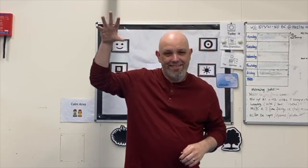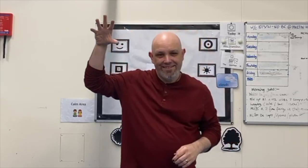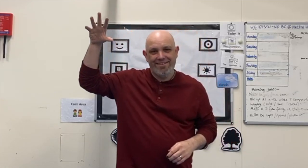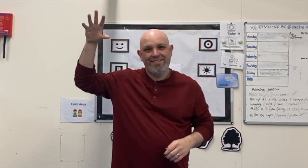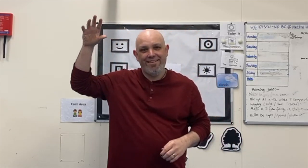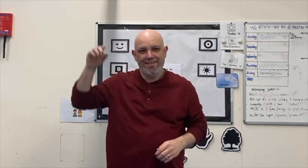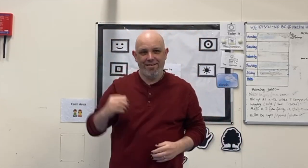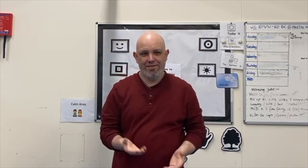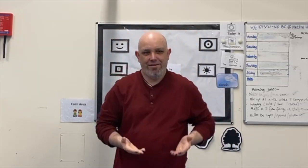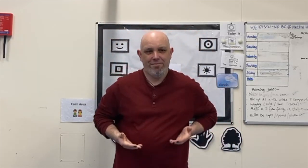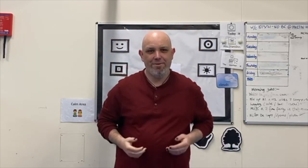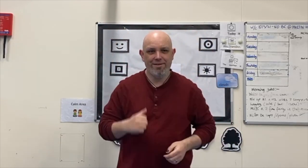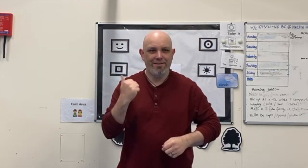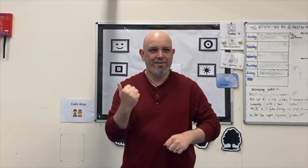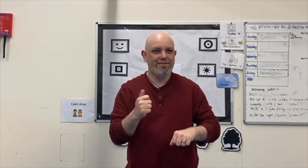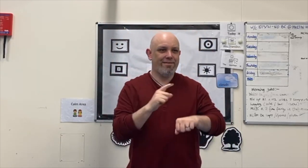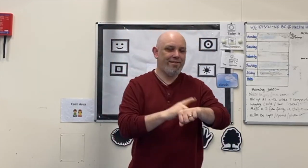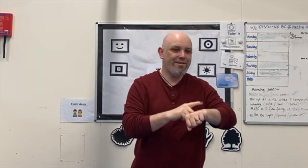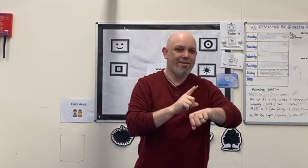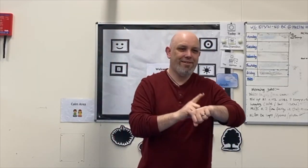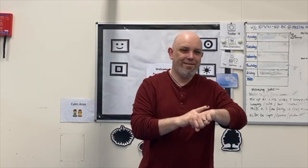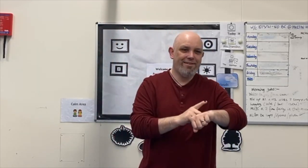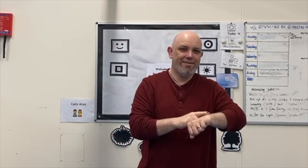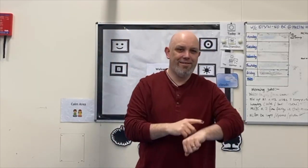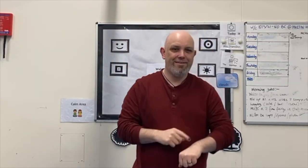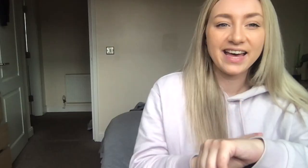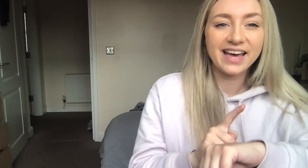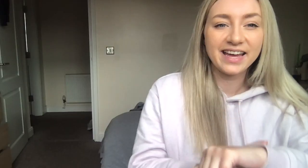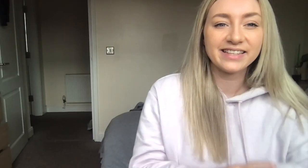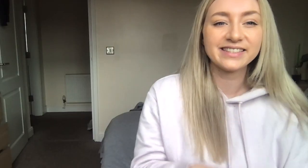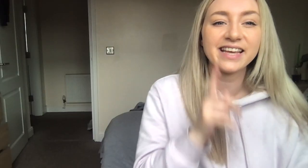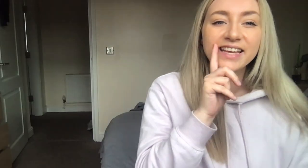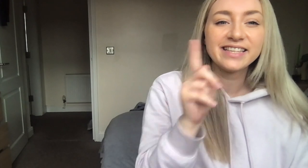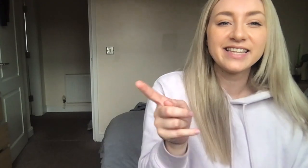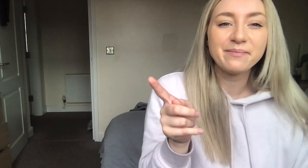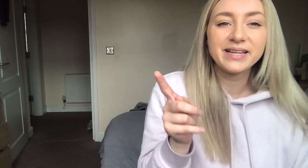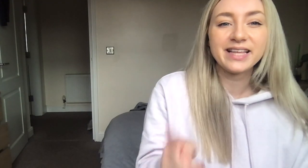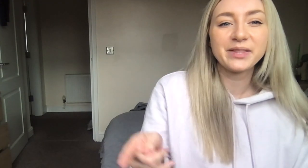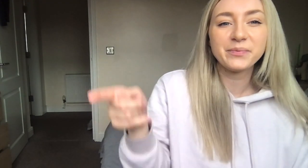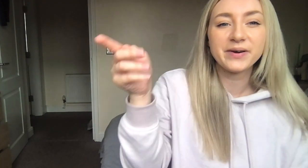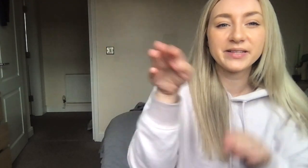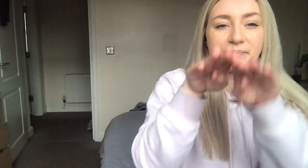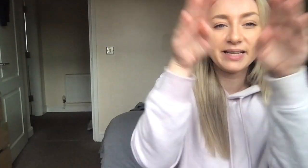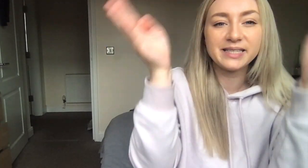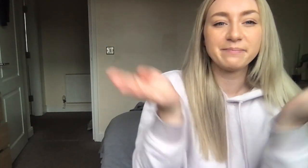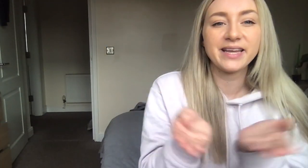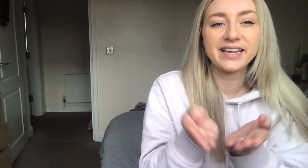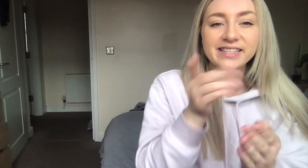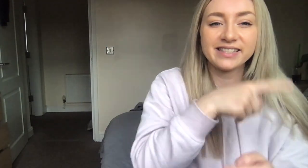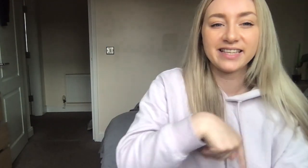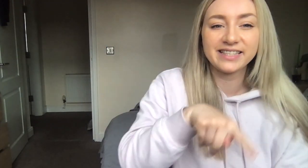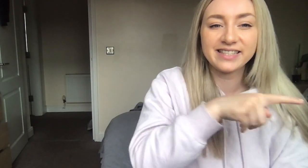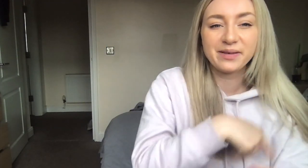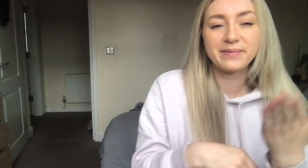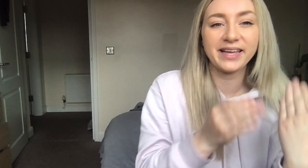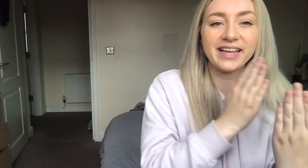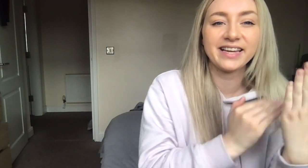Shower me with good times Tell me that the world's been spinning Since the beginning